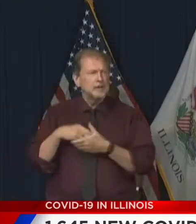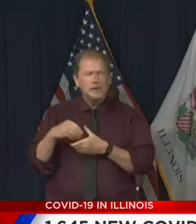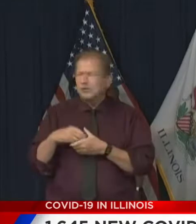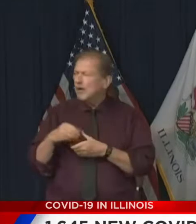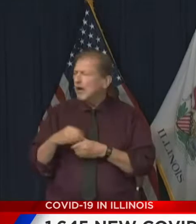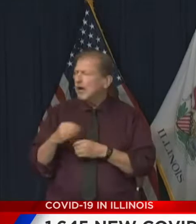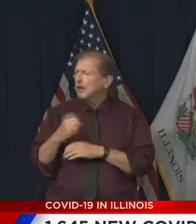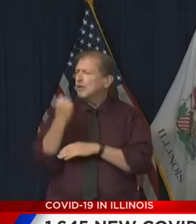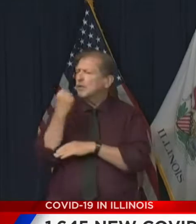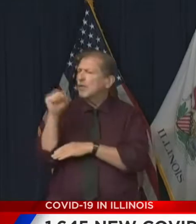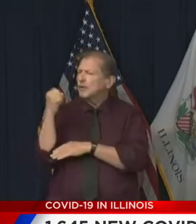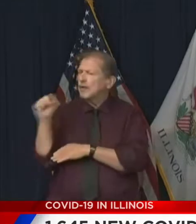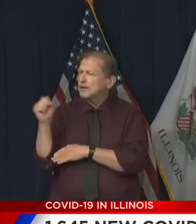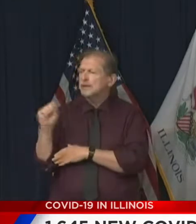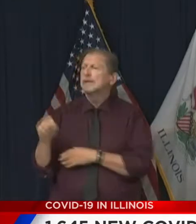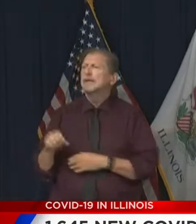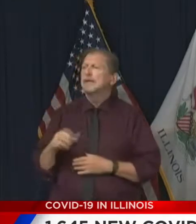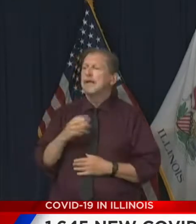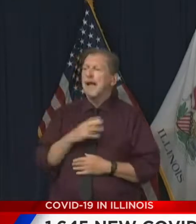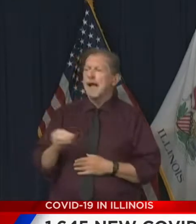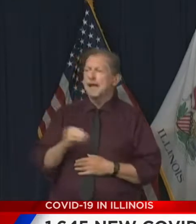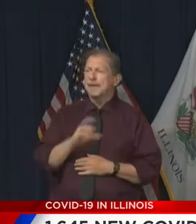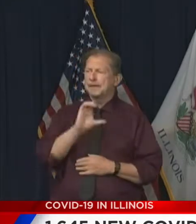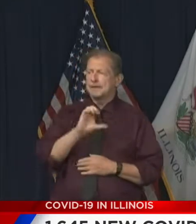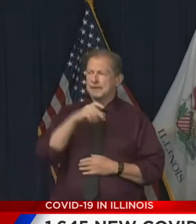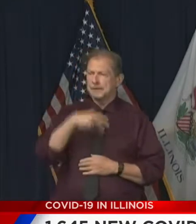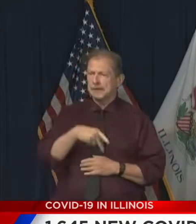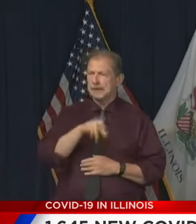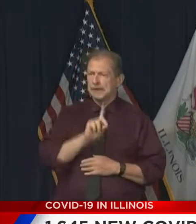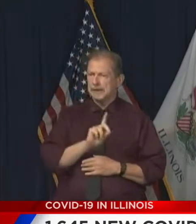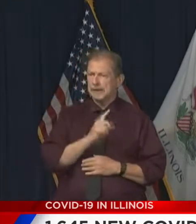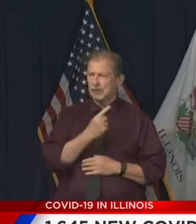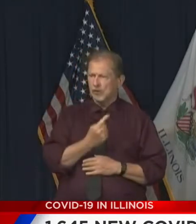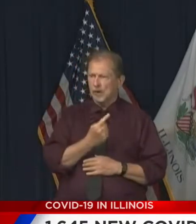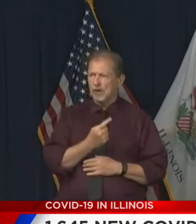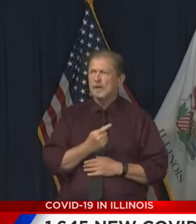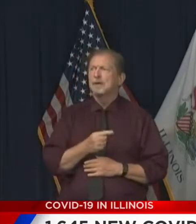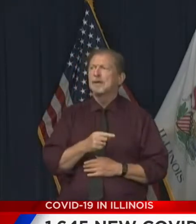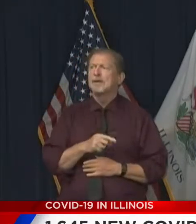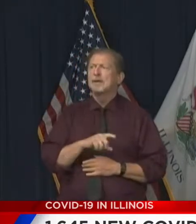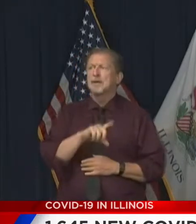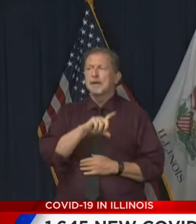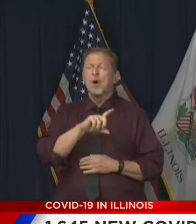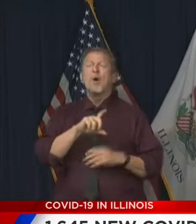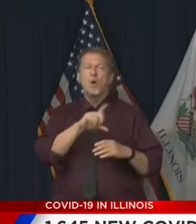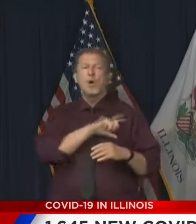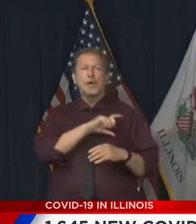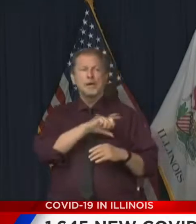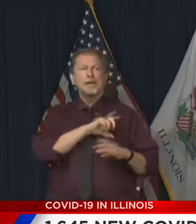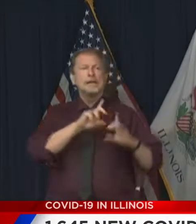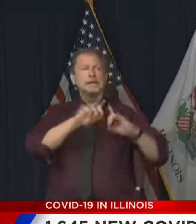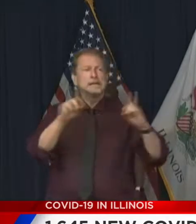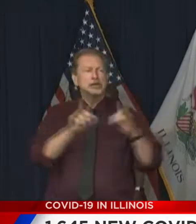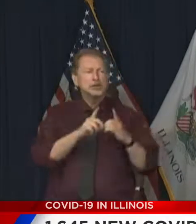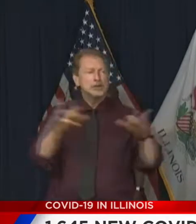which they were demanding that freedom fighters